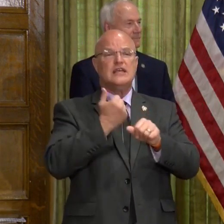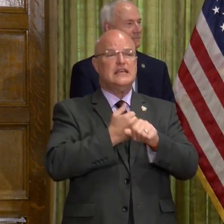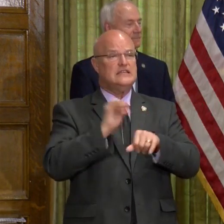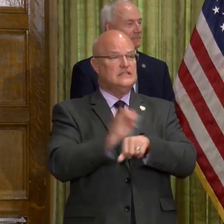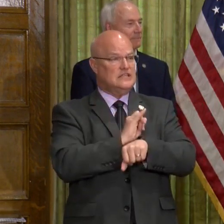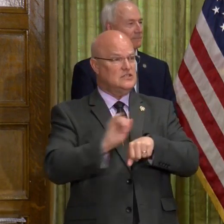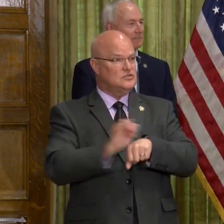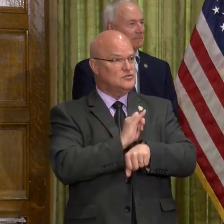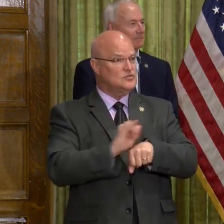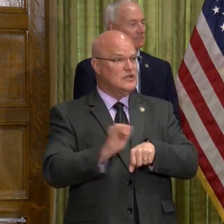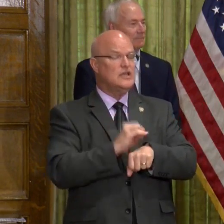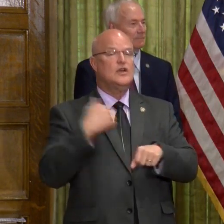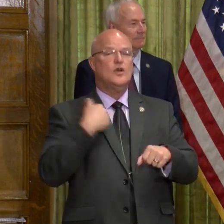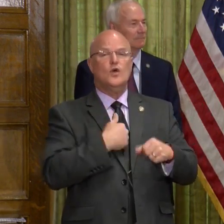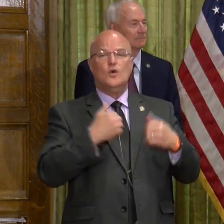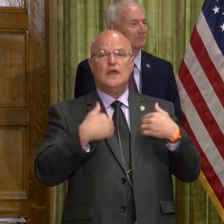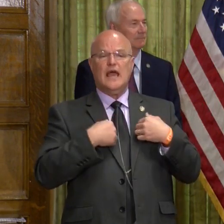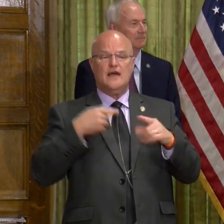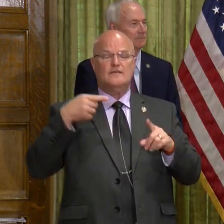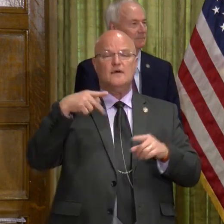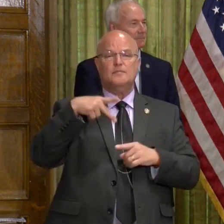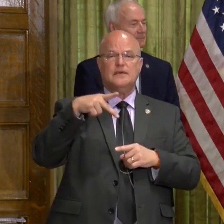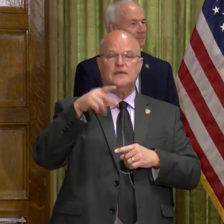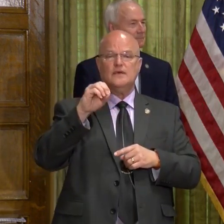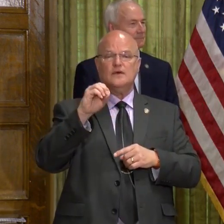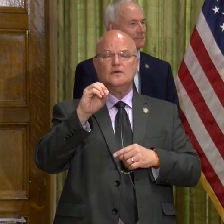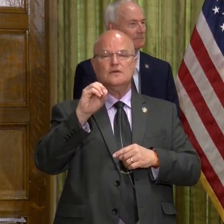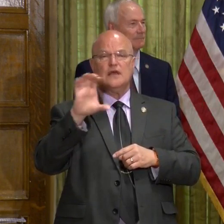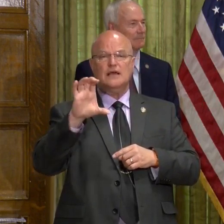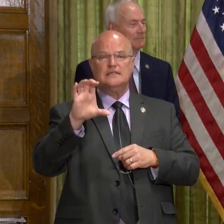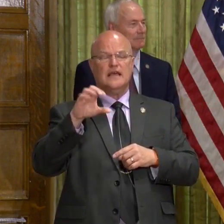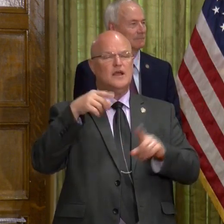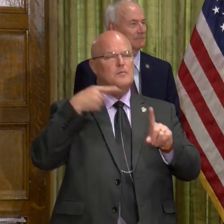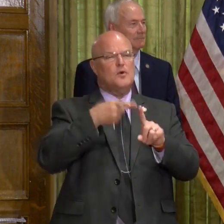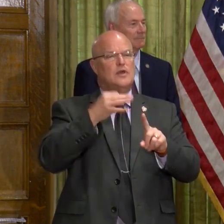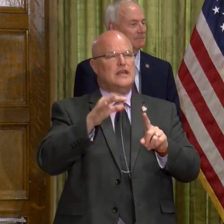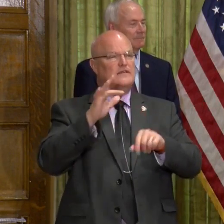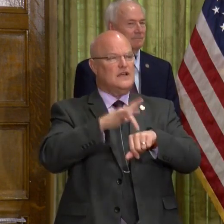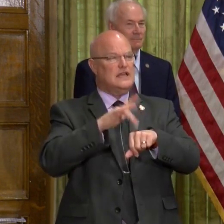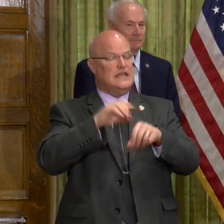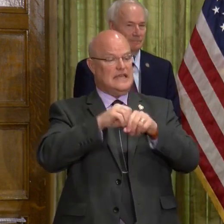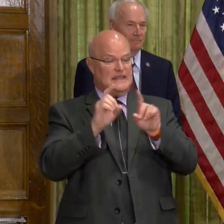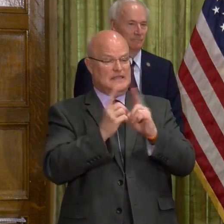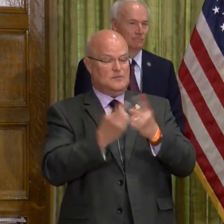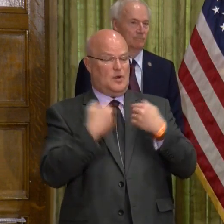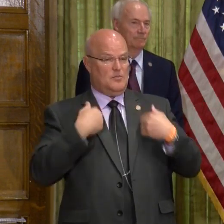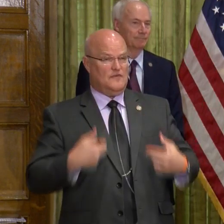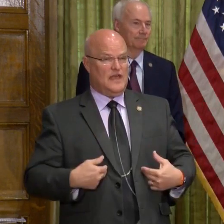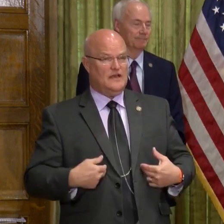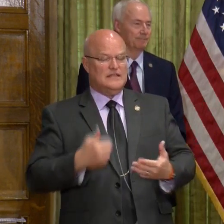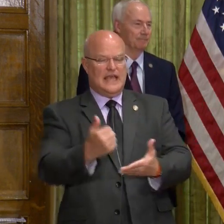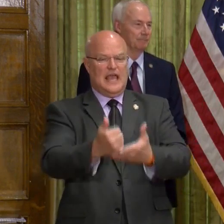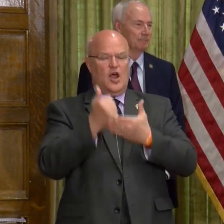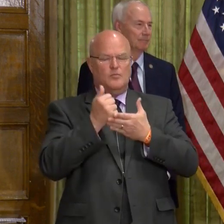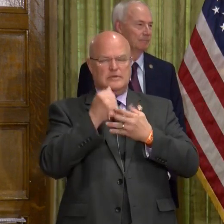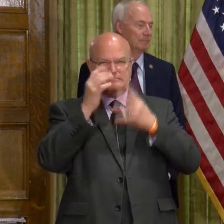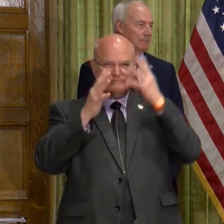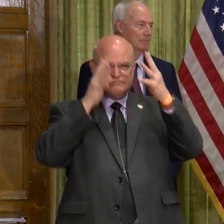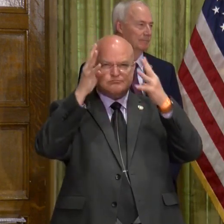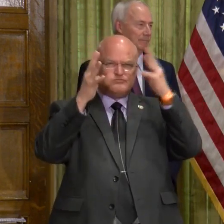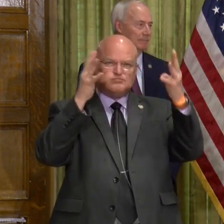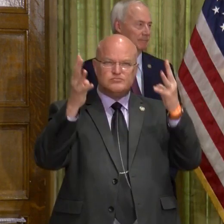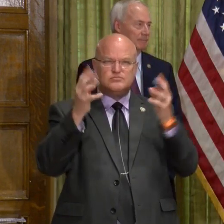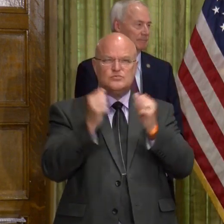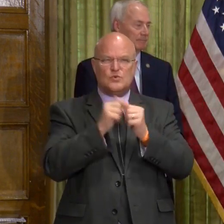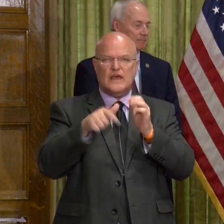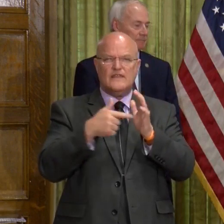industry. We've got a point of contact within the Department of Health that's helping us create and craft those. They're really